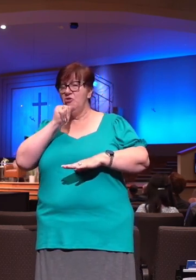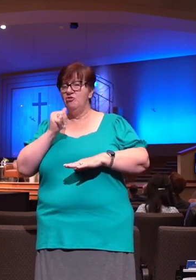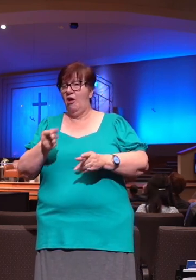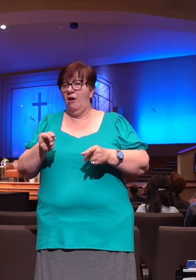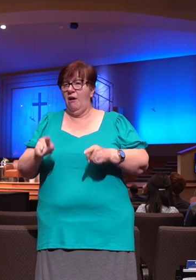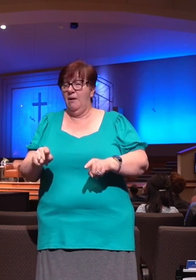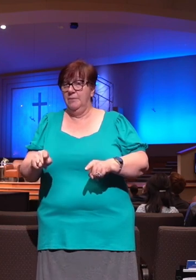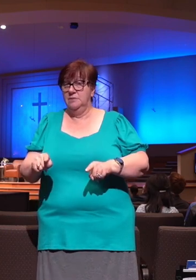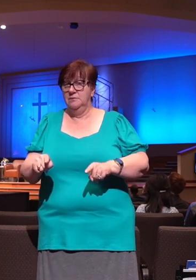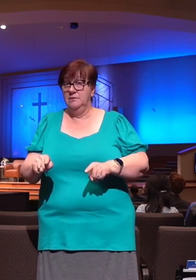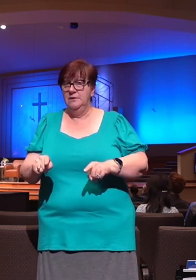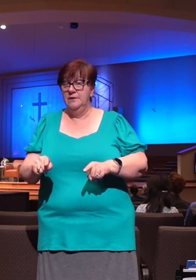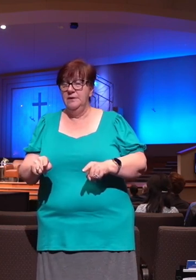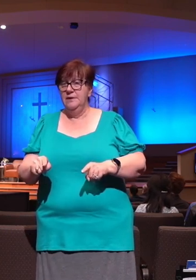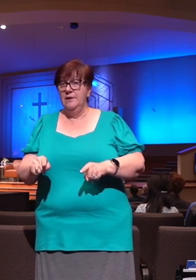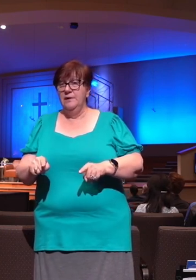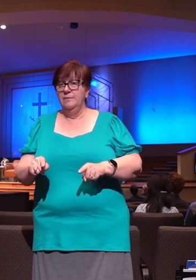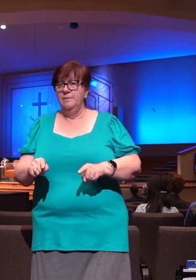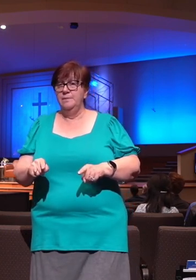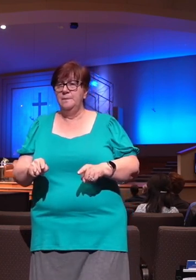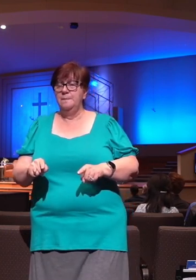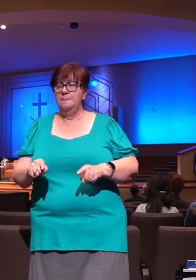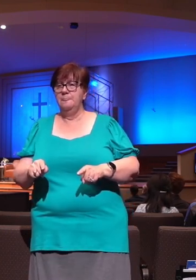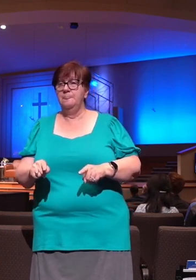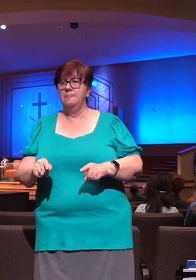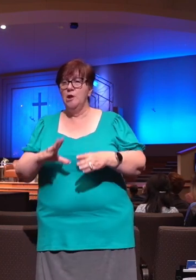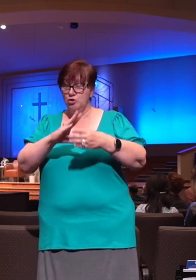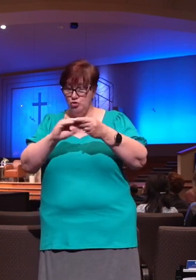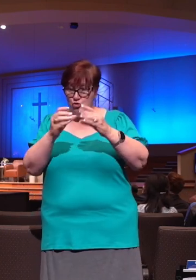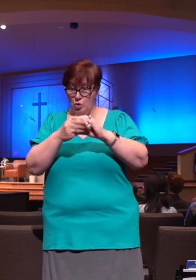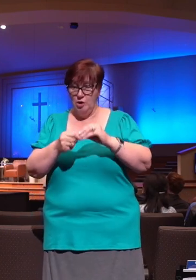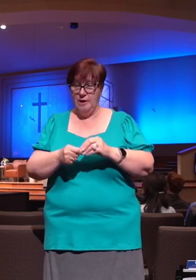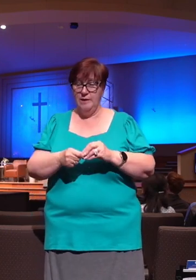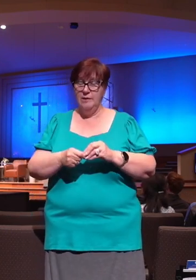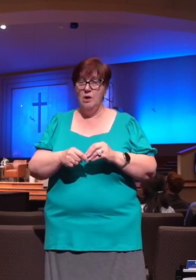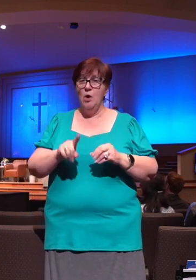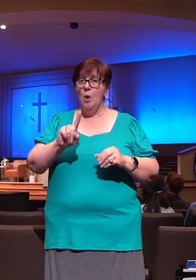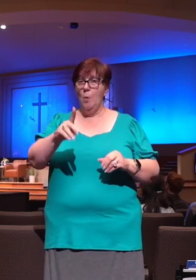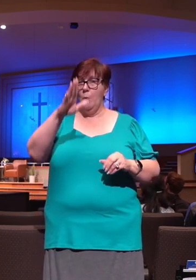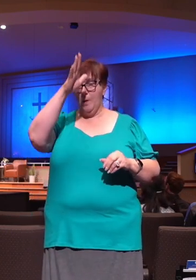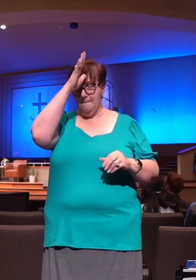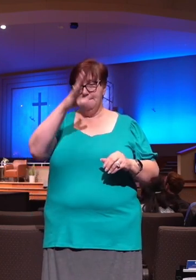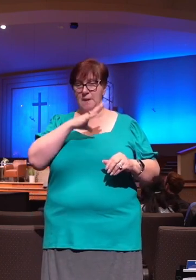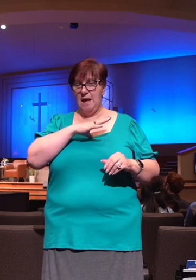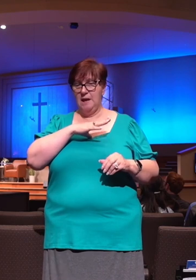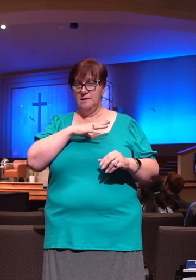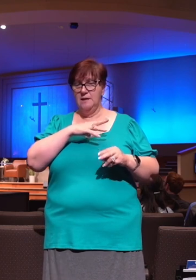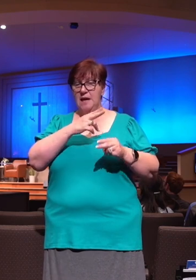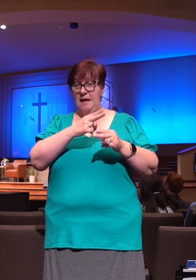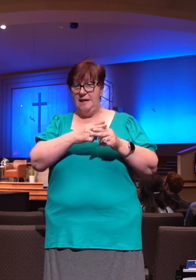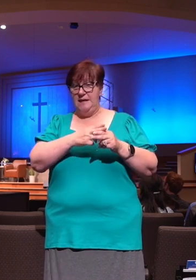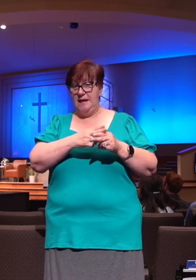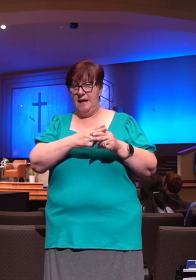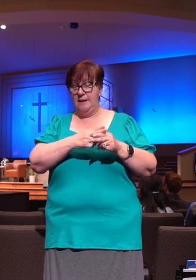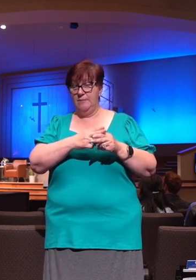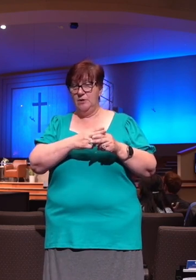there was a man named Roy Pearson. And he famously sued a Washington, D.C. dry cleaner